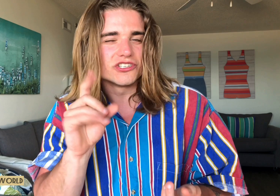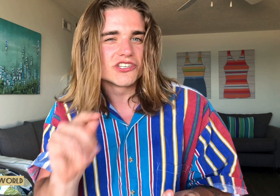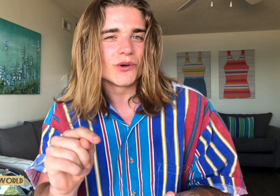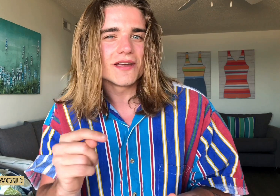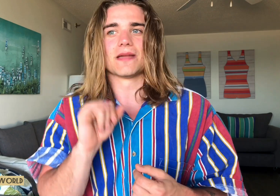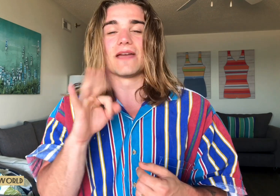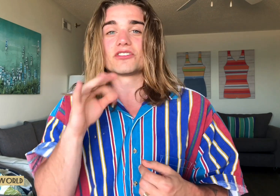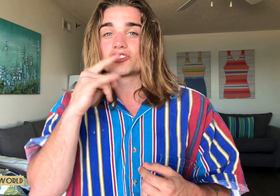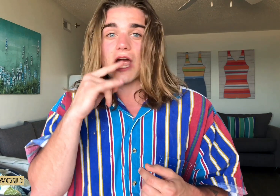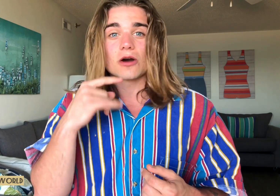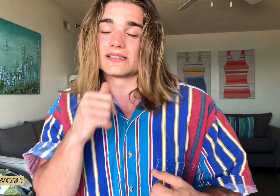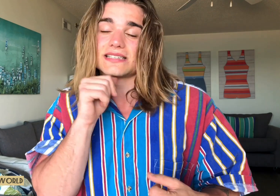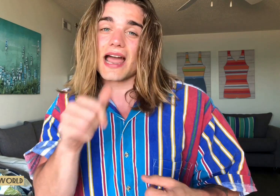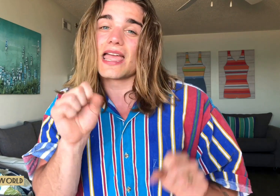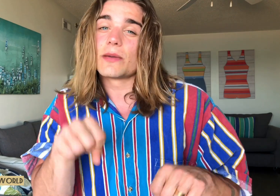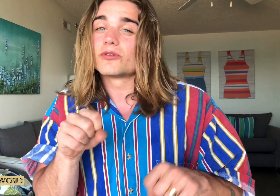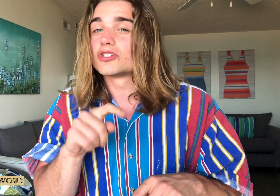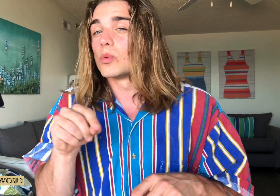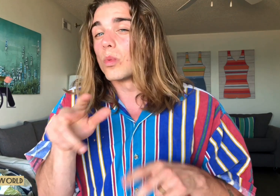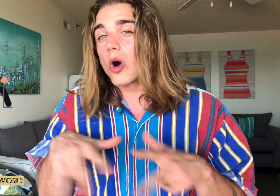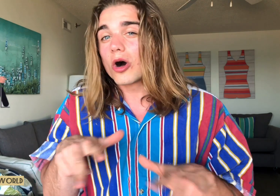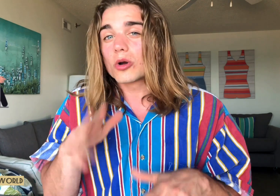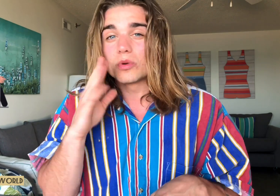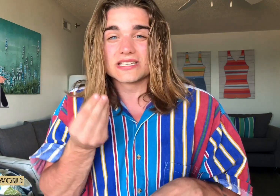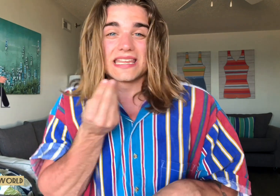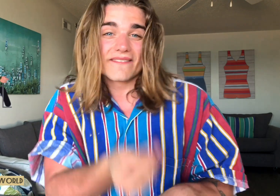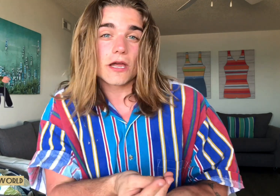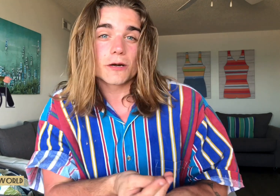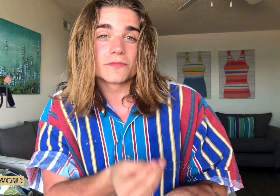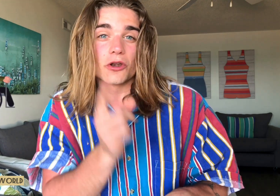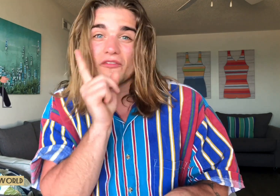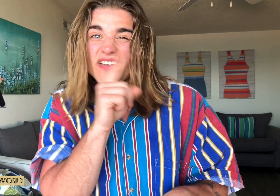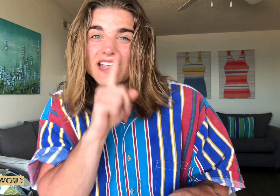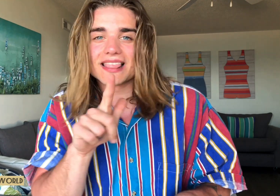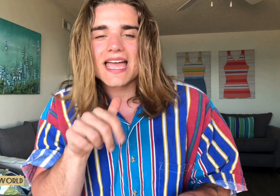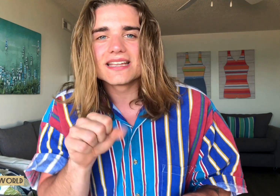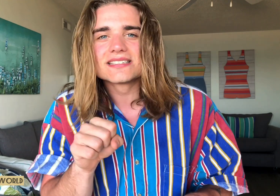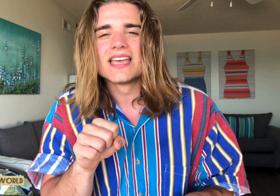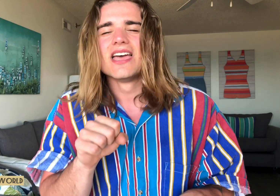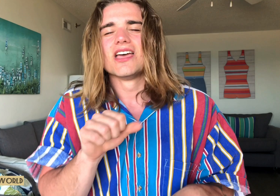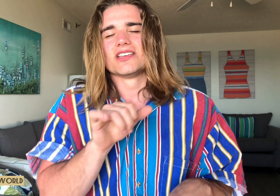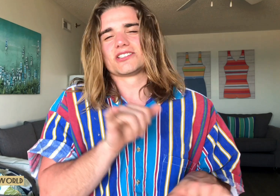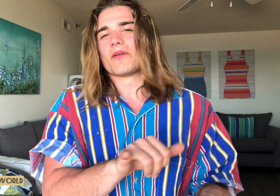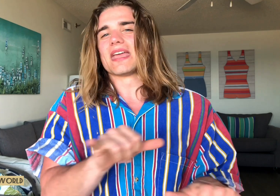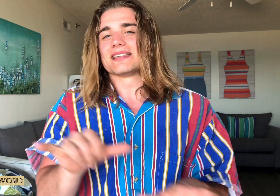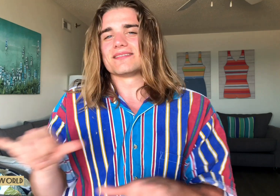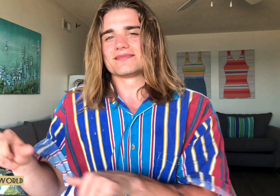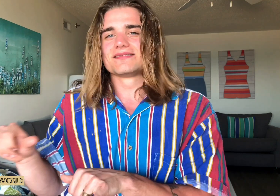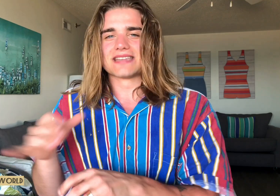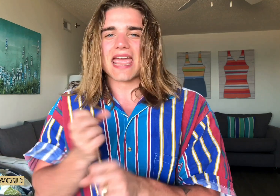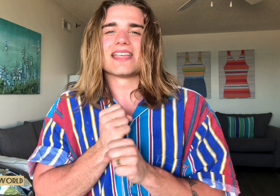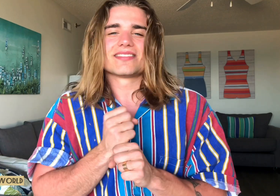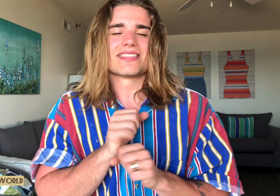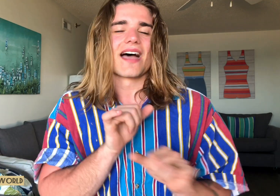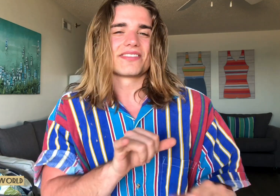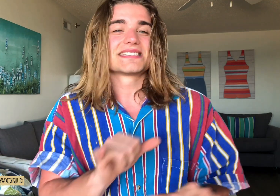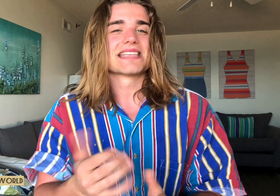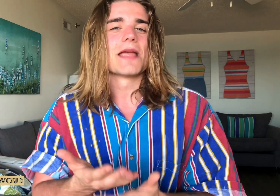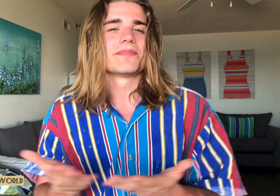do it? If the child is not able to walk would you give them you know fake legs so they take that the same thing